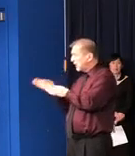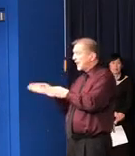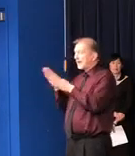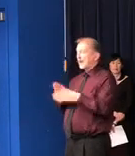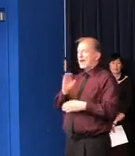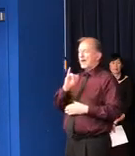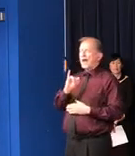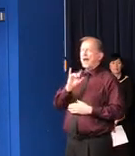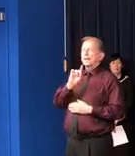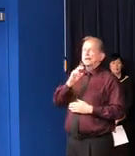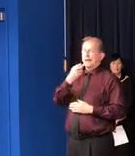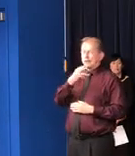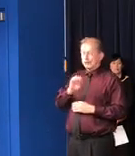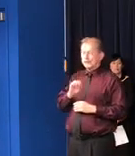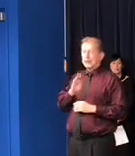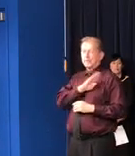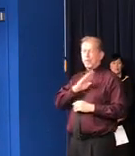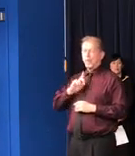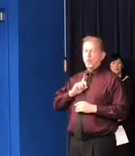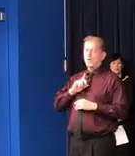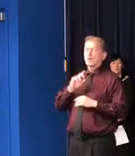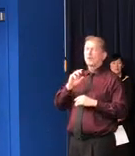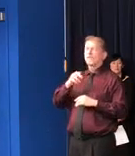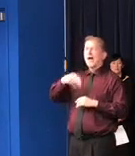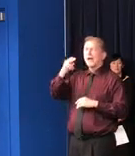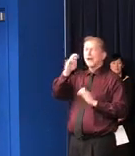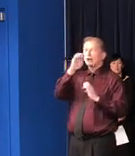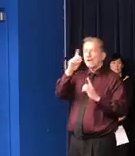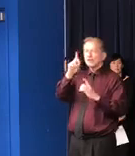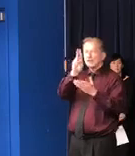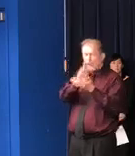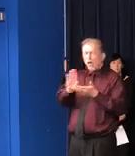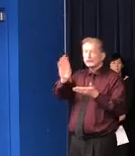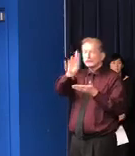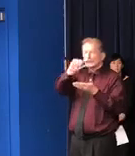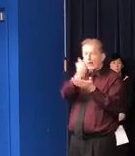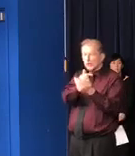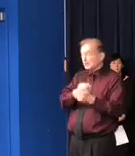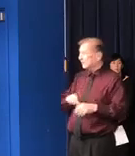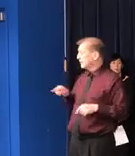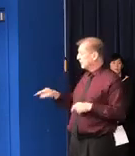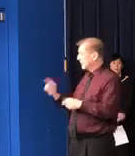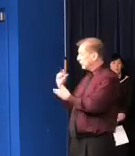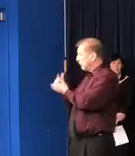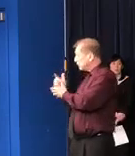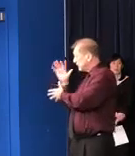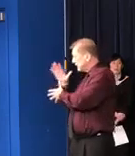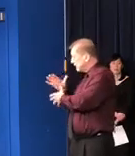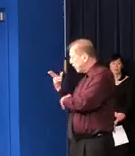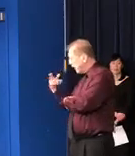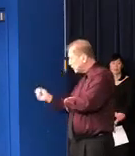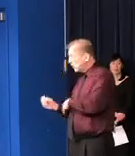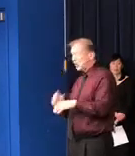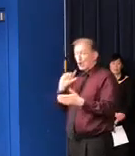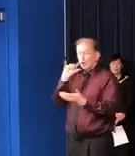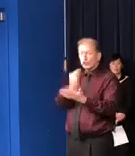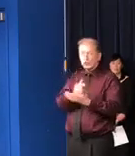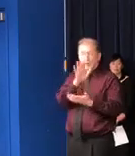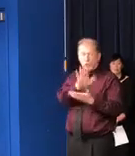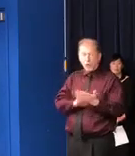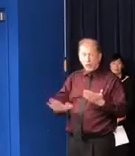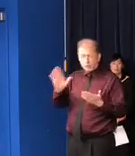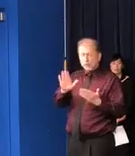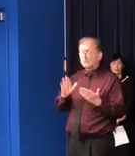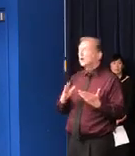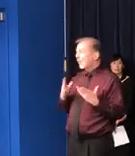Board of Higher Education, with all the universities to make sure that our graduating seniors at both levels will be able